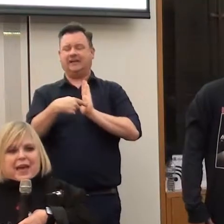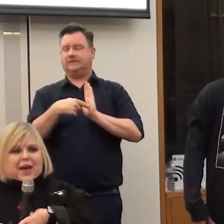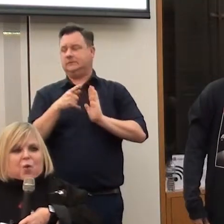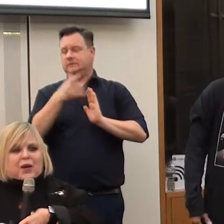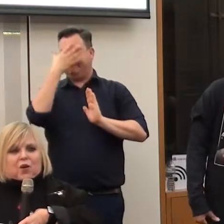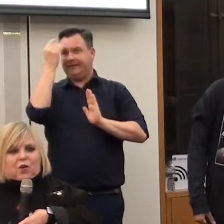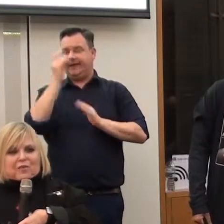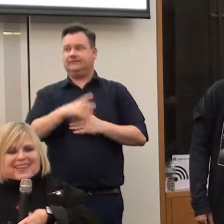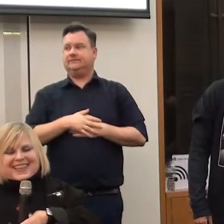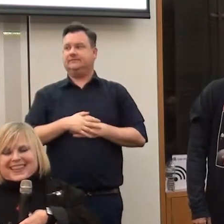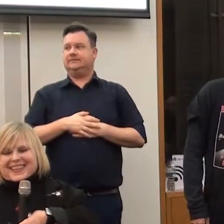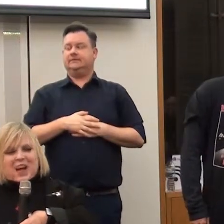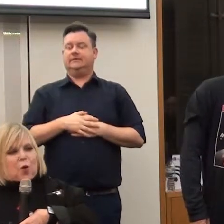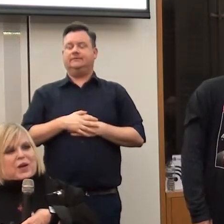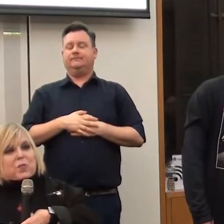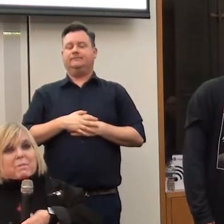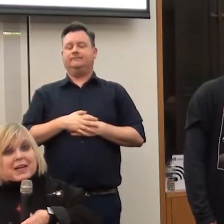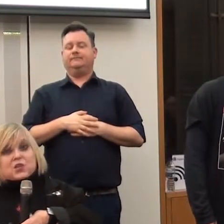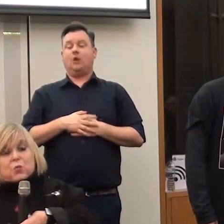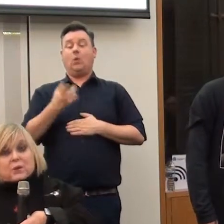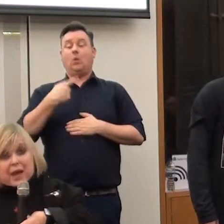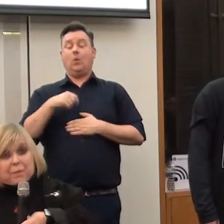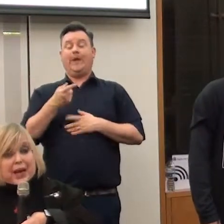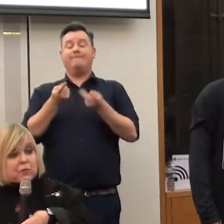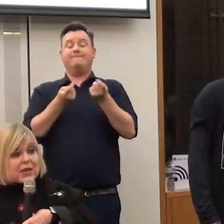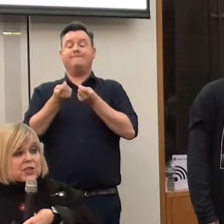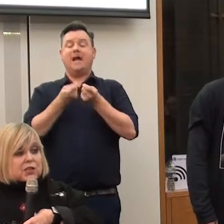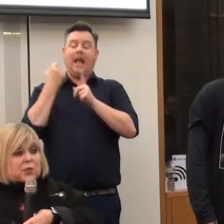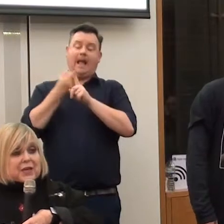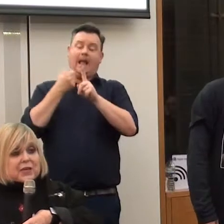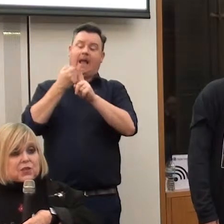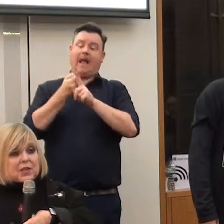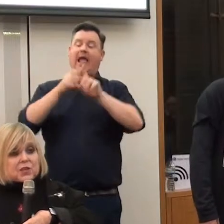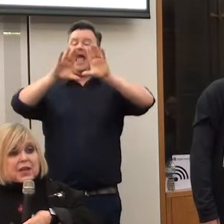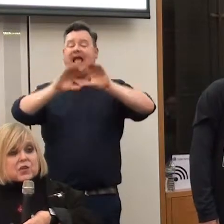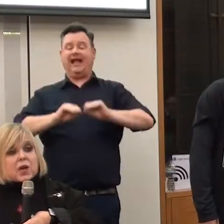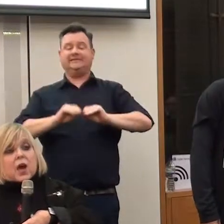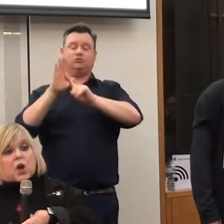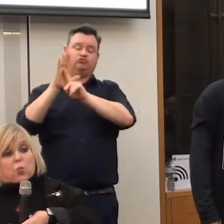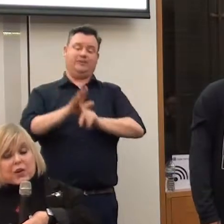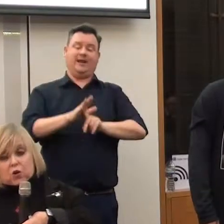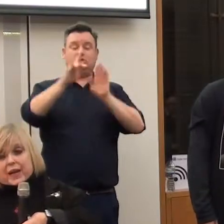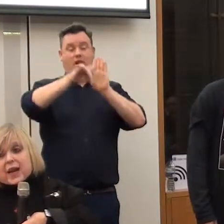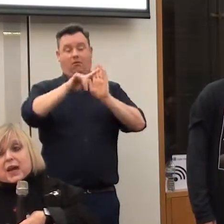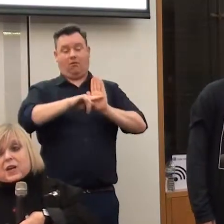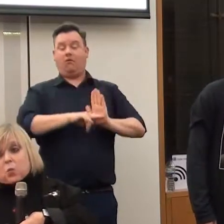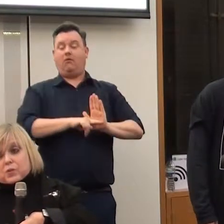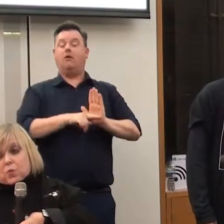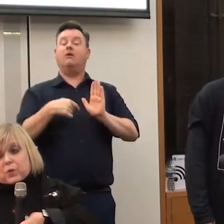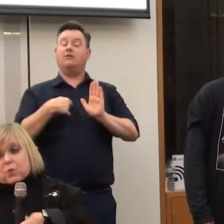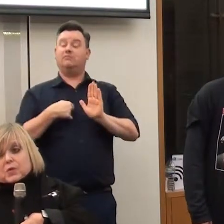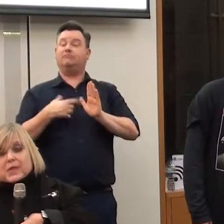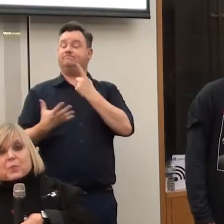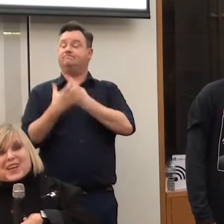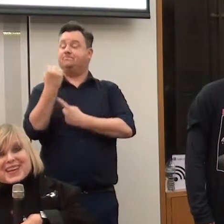But, yeah, we got... We managed... We campaigned for anti-discrimination legislation. And we got it. And it